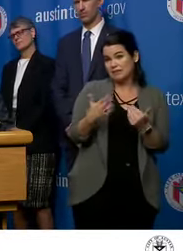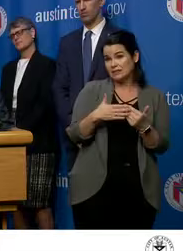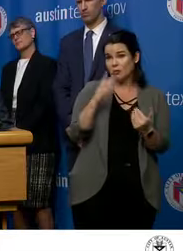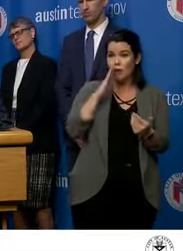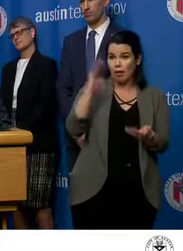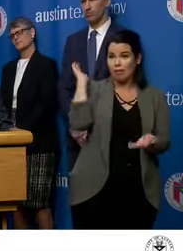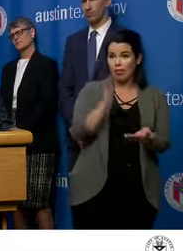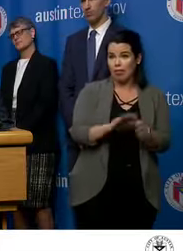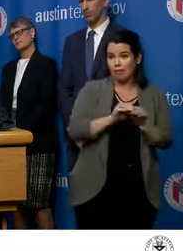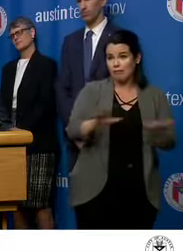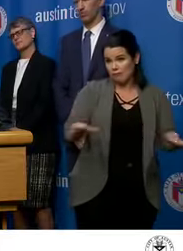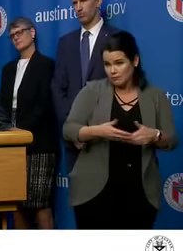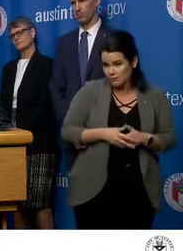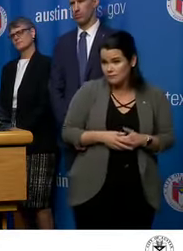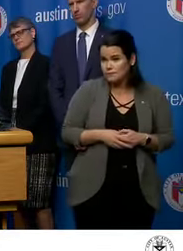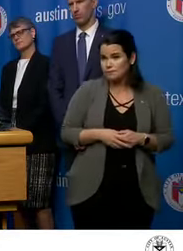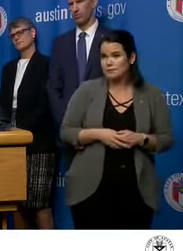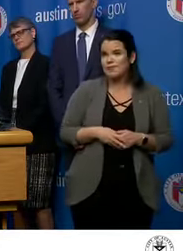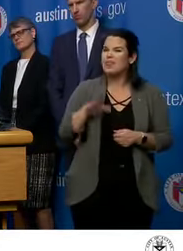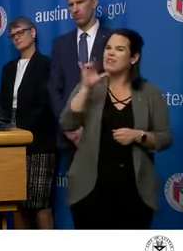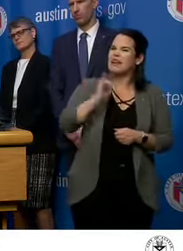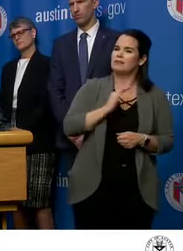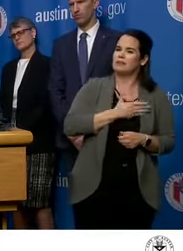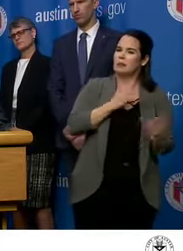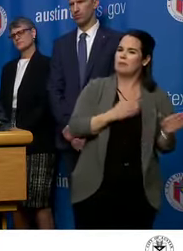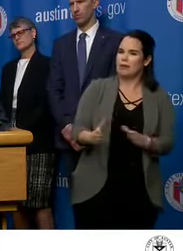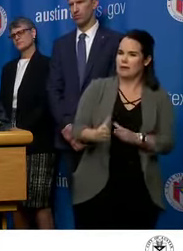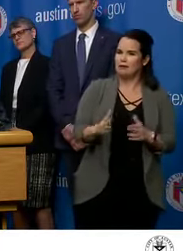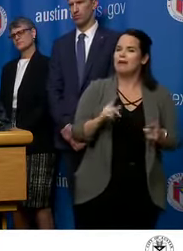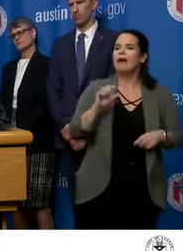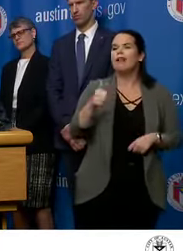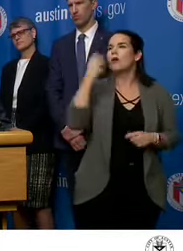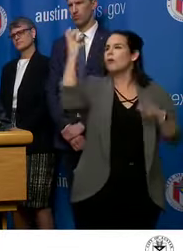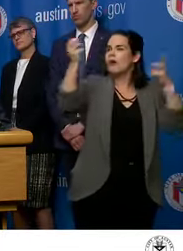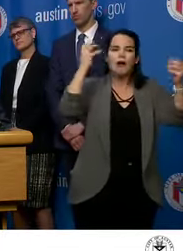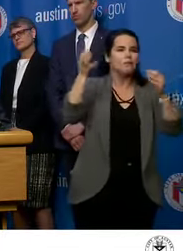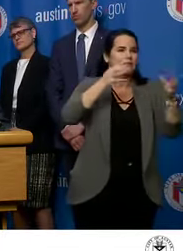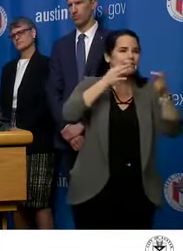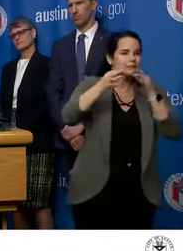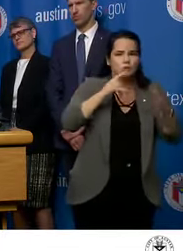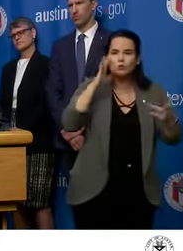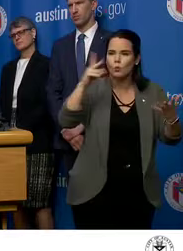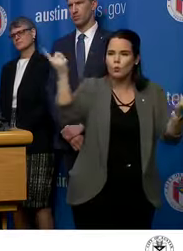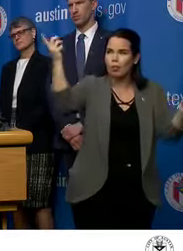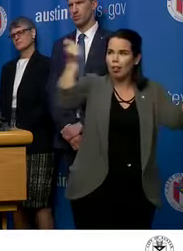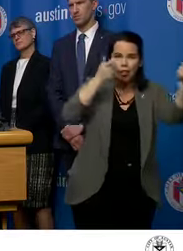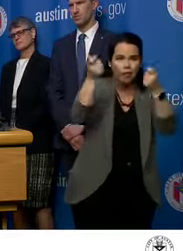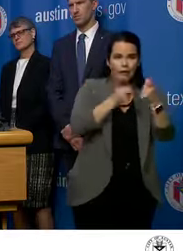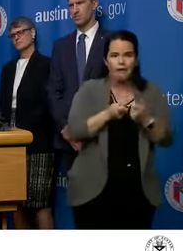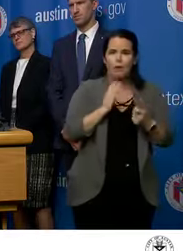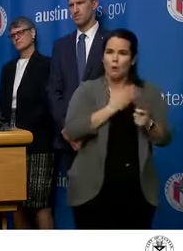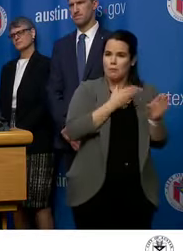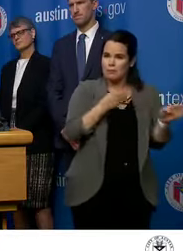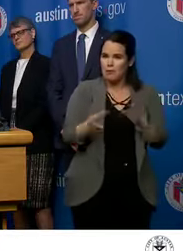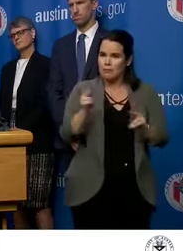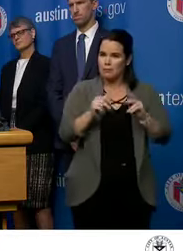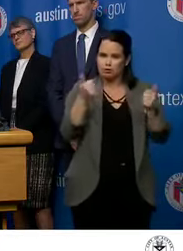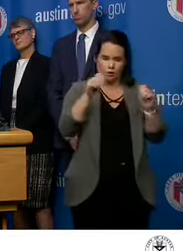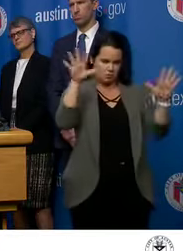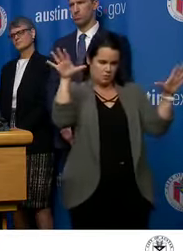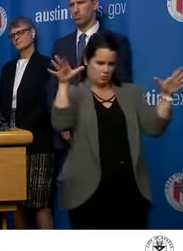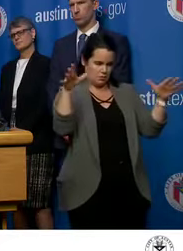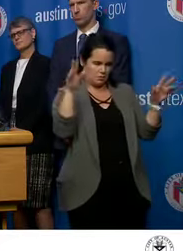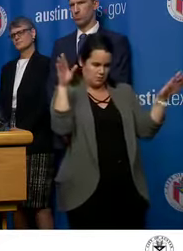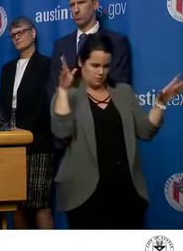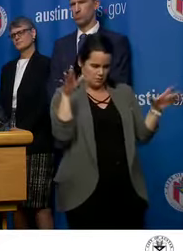that we are refining. We're bringing in, uh, other experts, uh, outside experts, as well as our planning folks to really hone down on